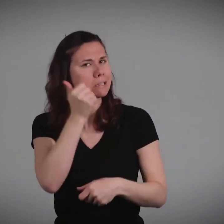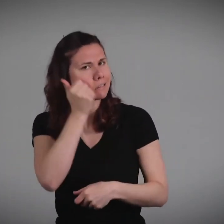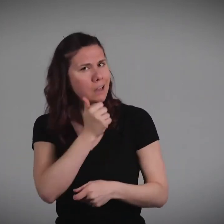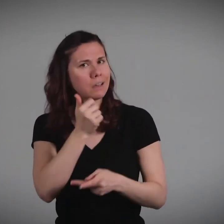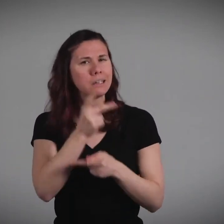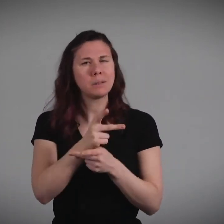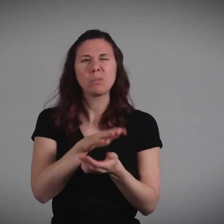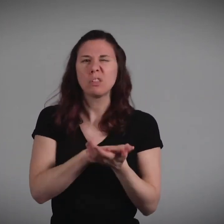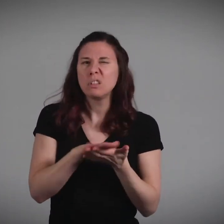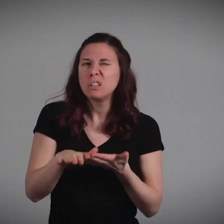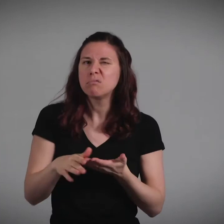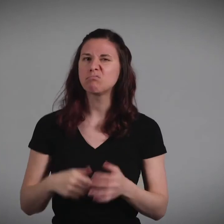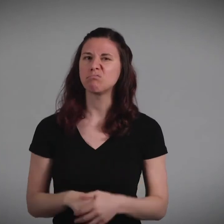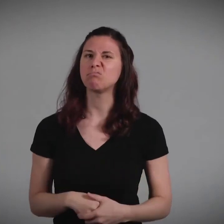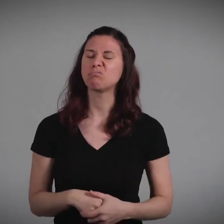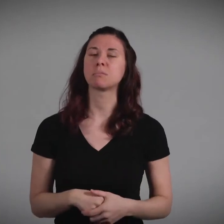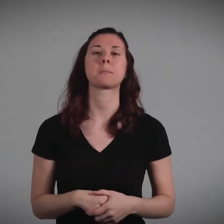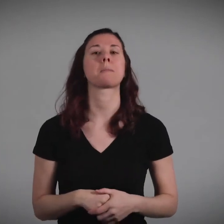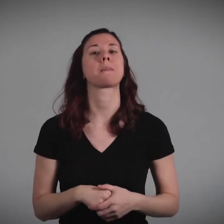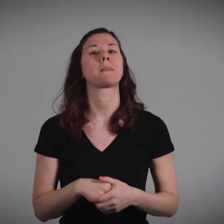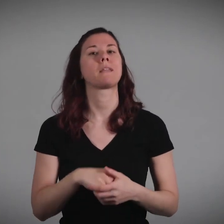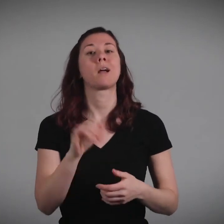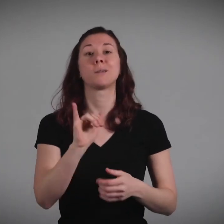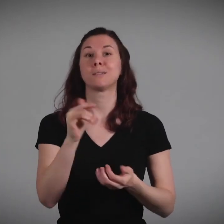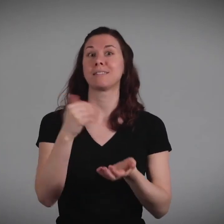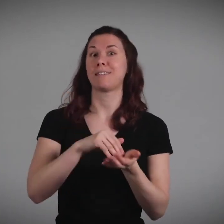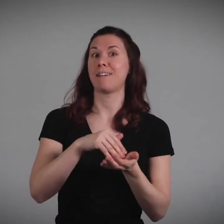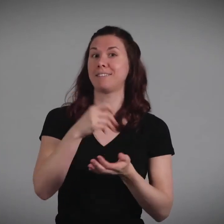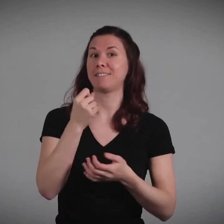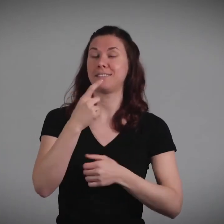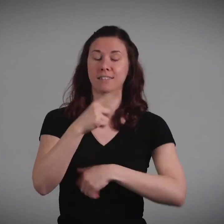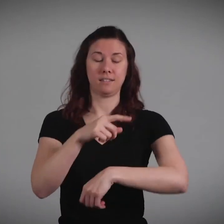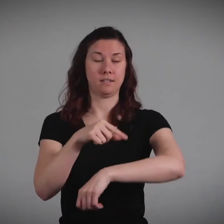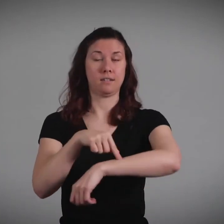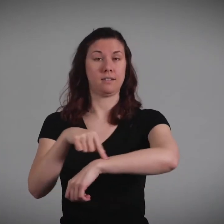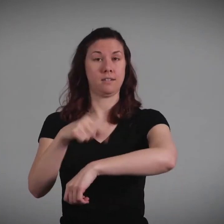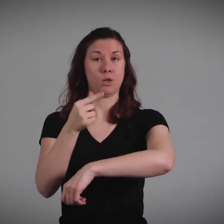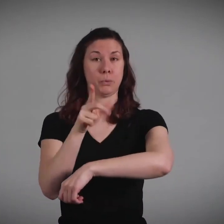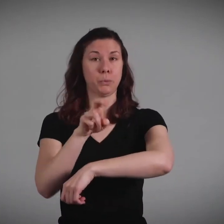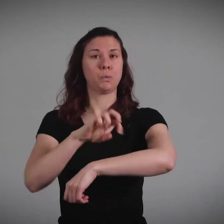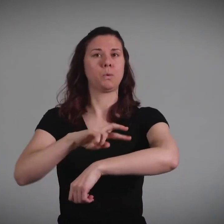change the bandage every day and keep it clean. The glue will come off from 5 to 10 days later.